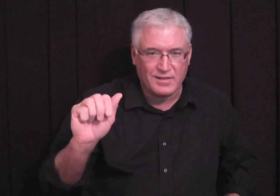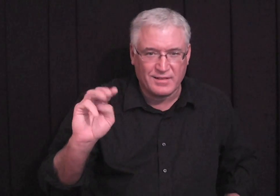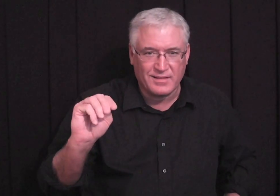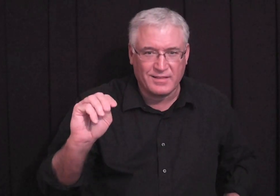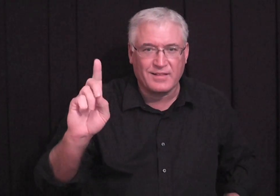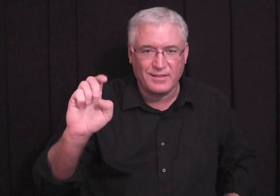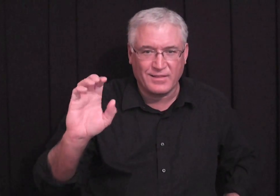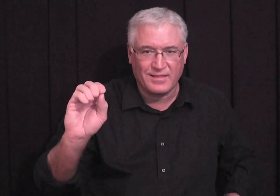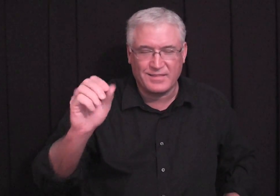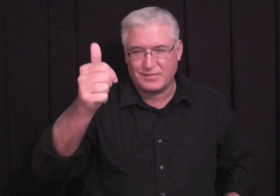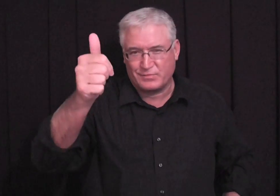Quorum Dio.